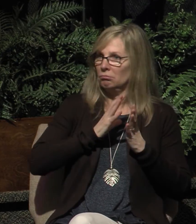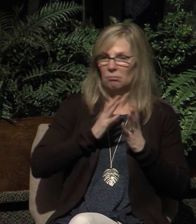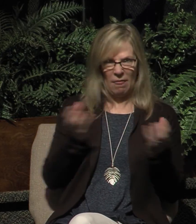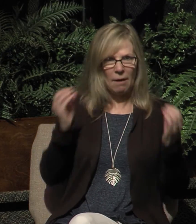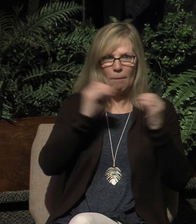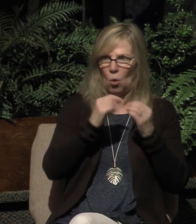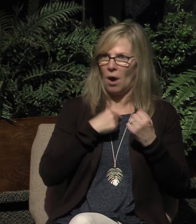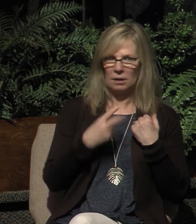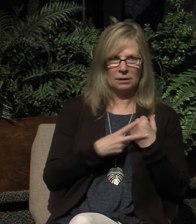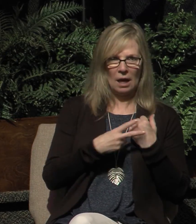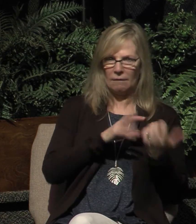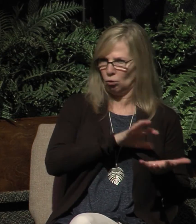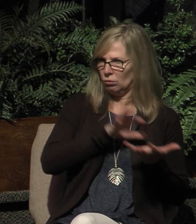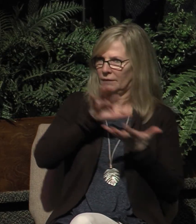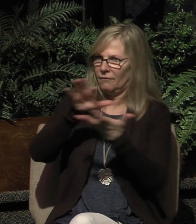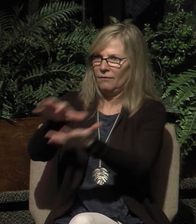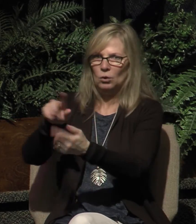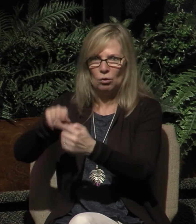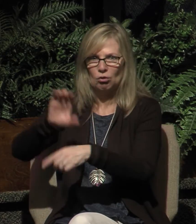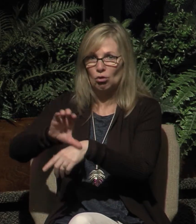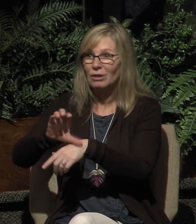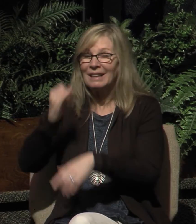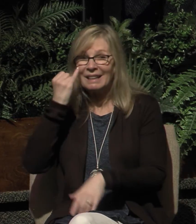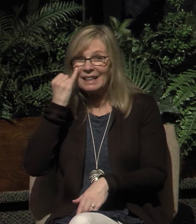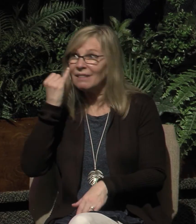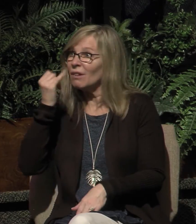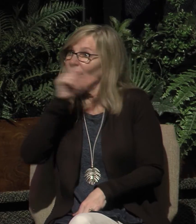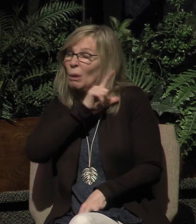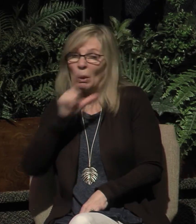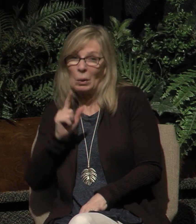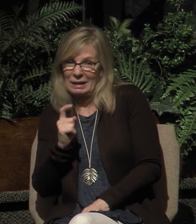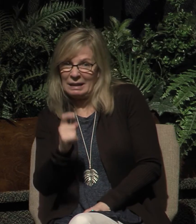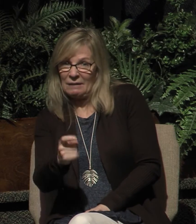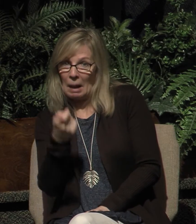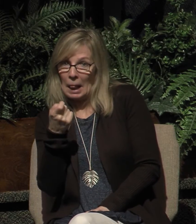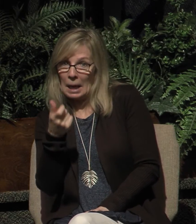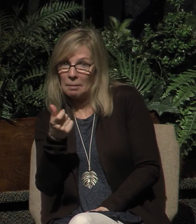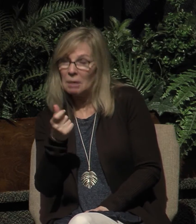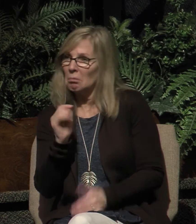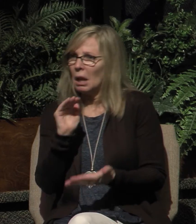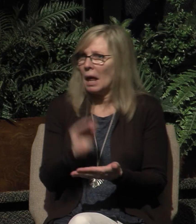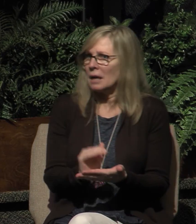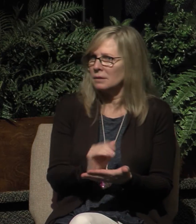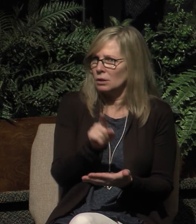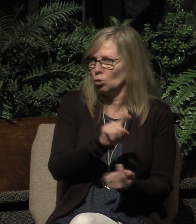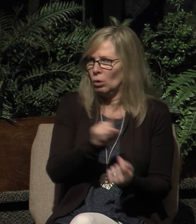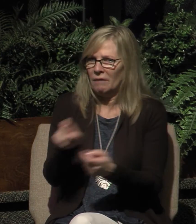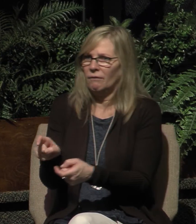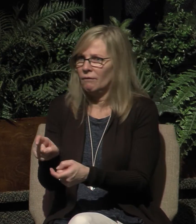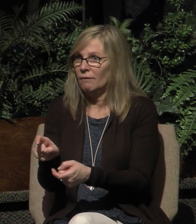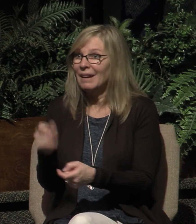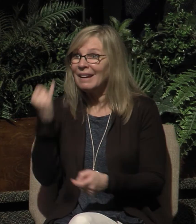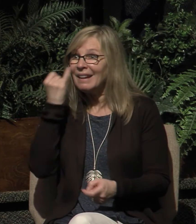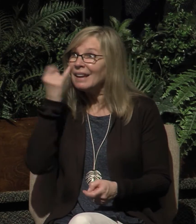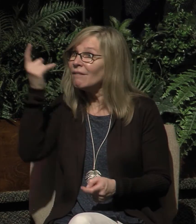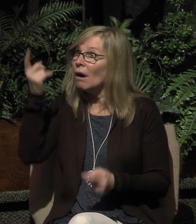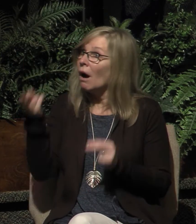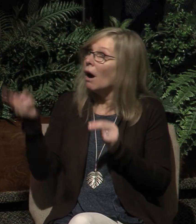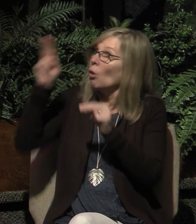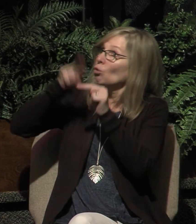you should give. The less he prospers you, the less you should give. So if you get a raise, you give more. If your